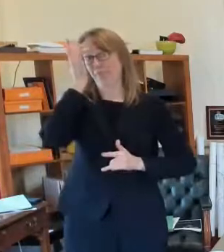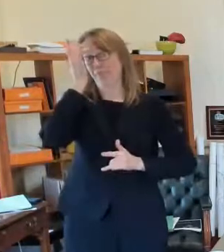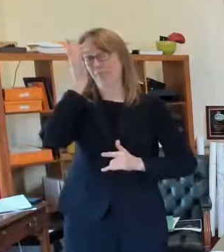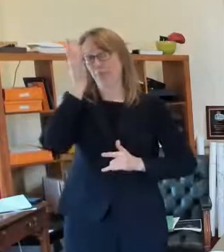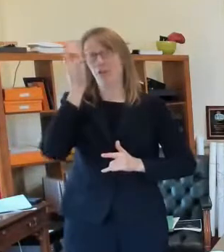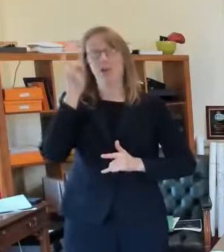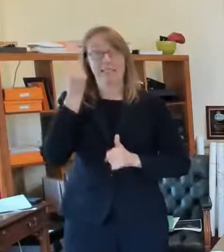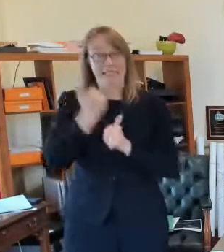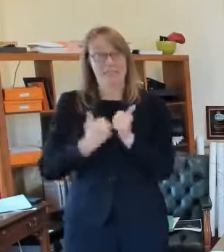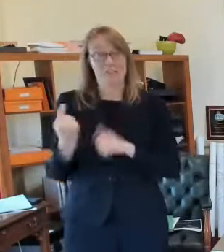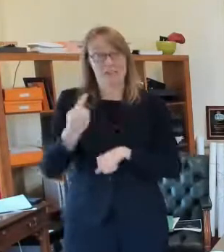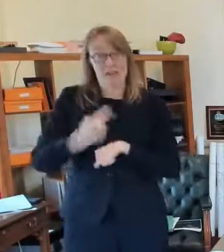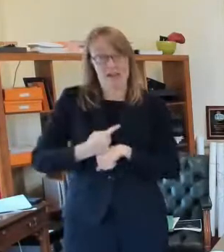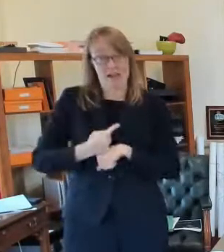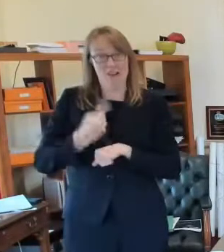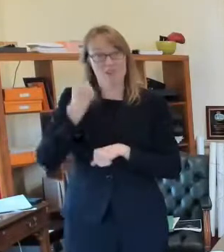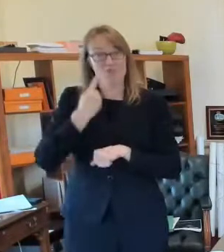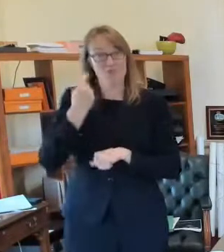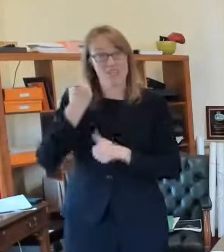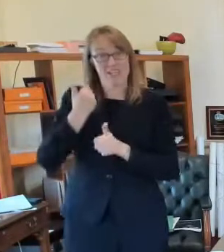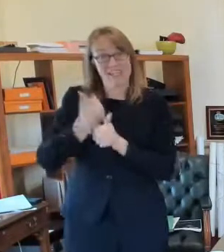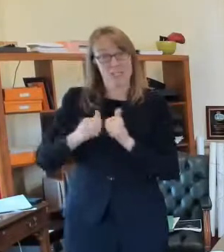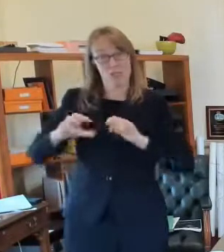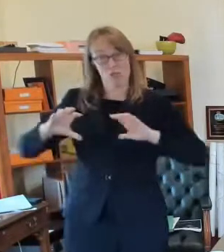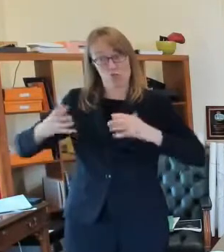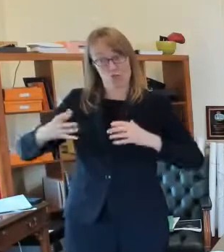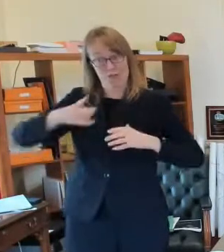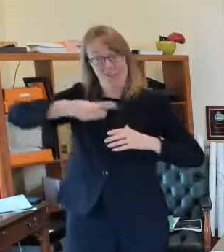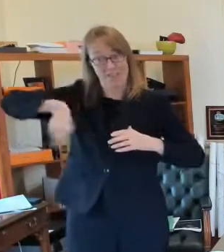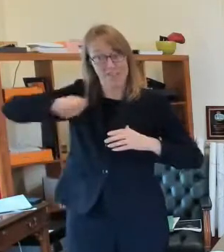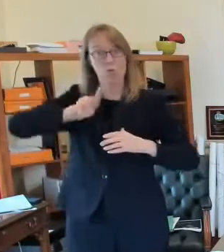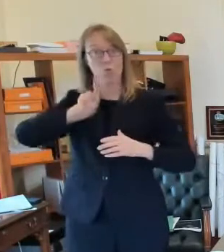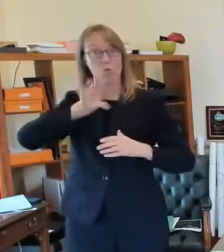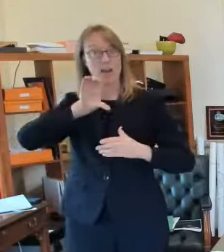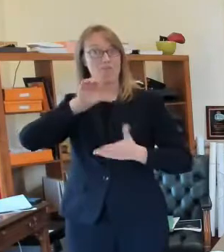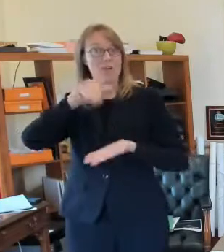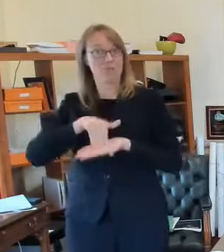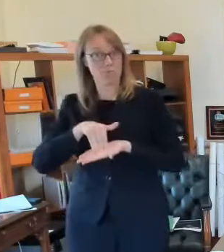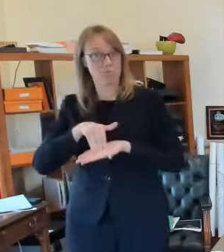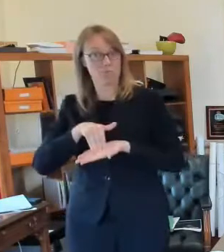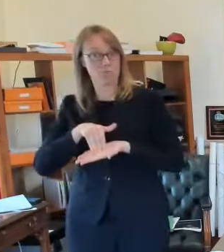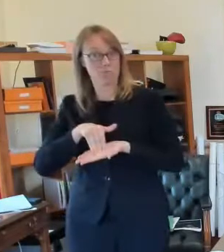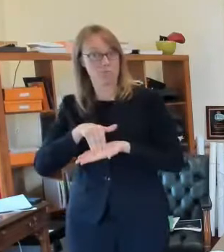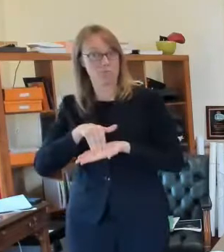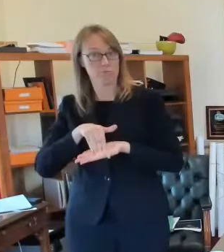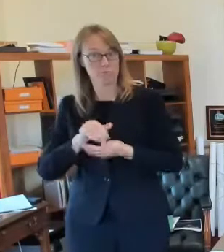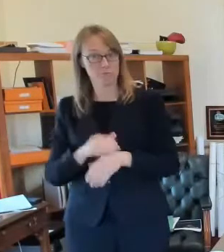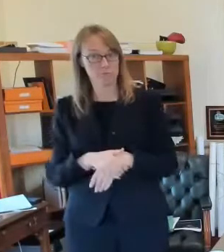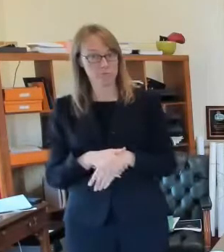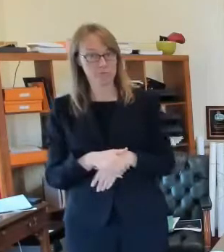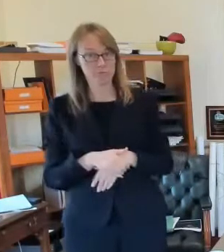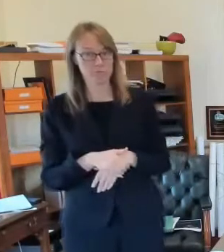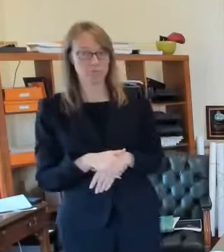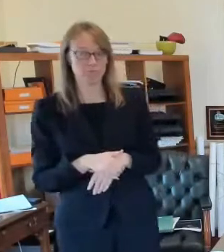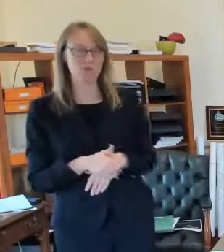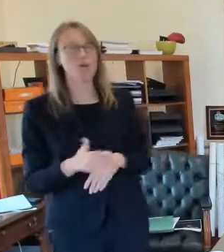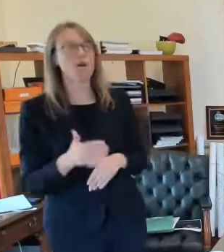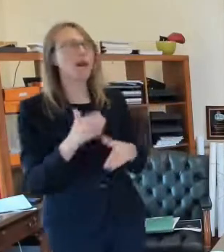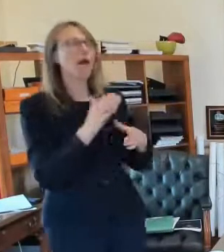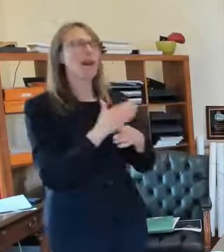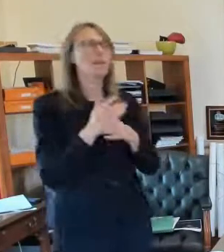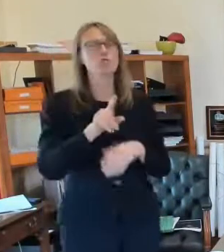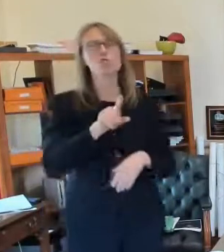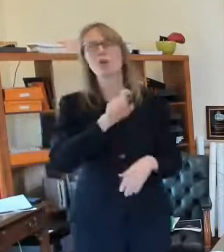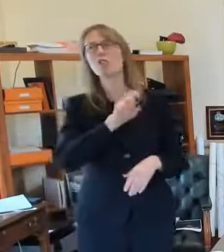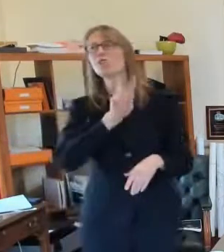100 000 and i told you we were averaging 122 new cases per day we have